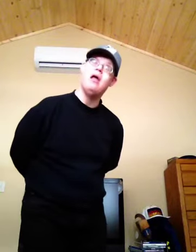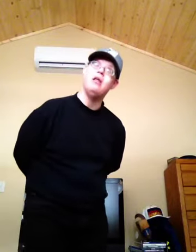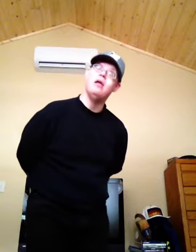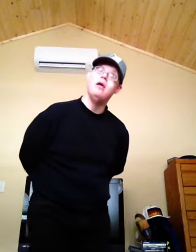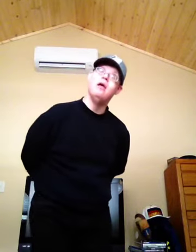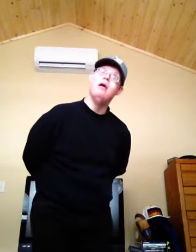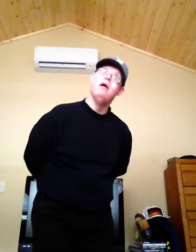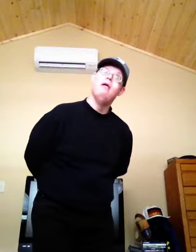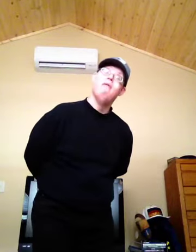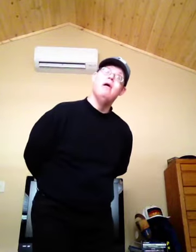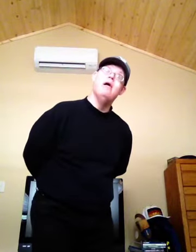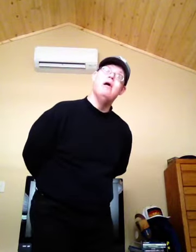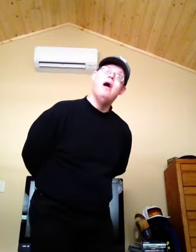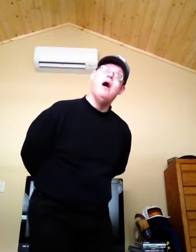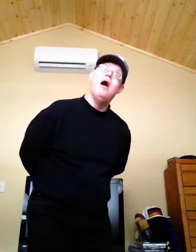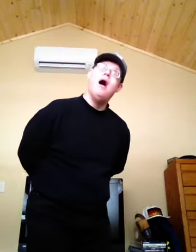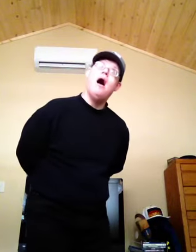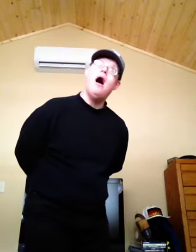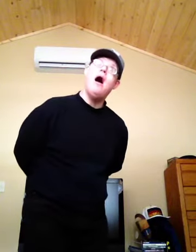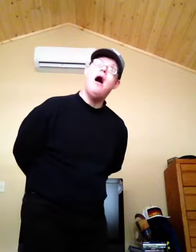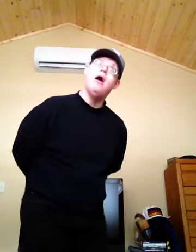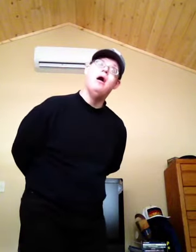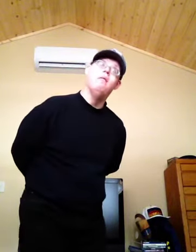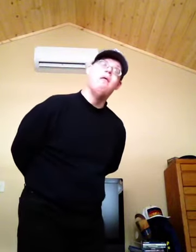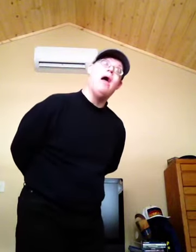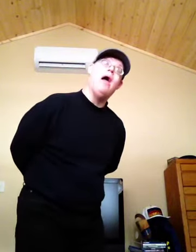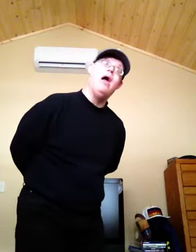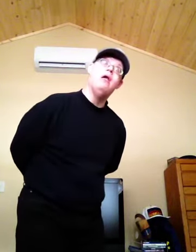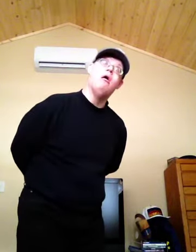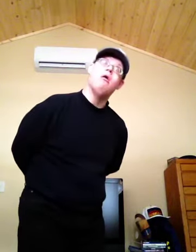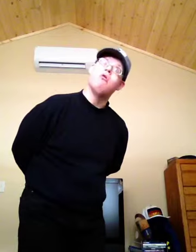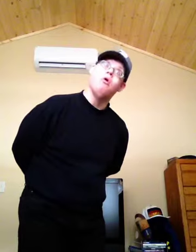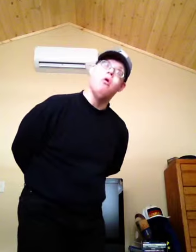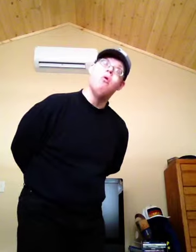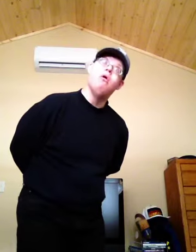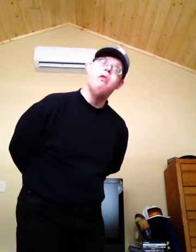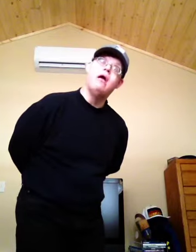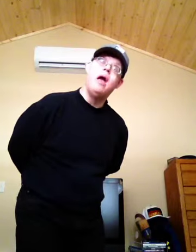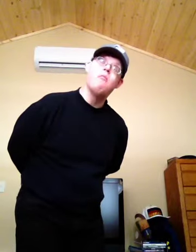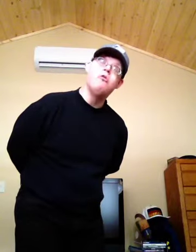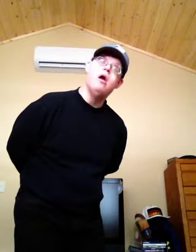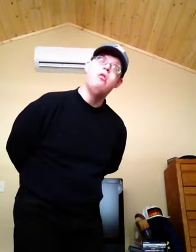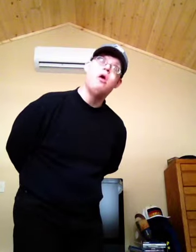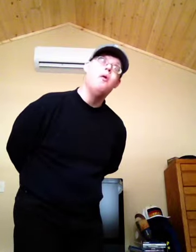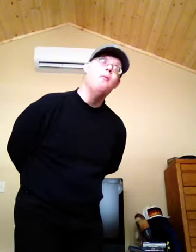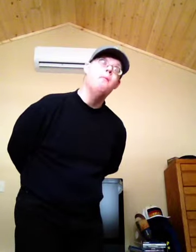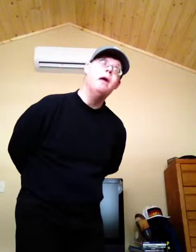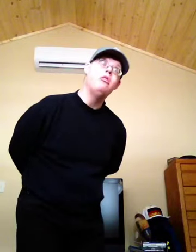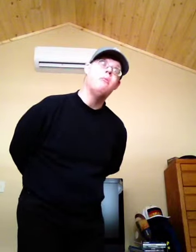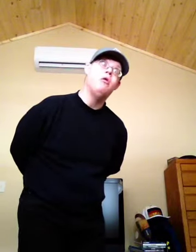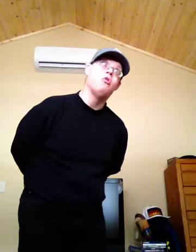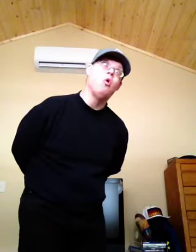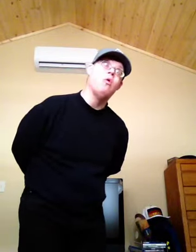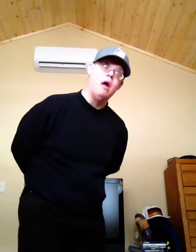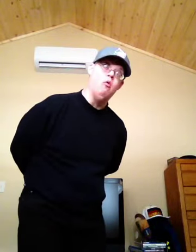And, on, and also, the game tonight might be sold out.